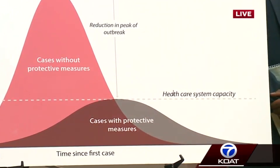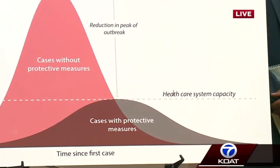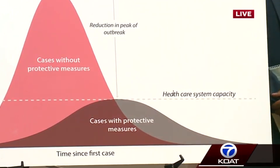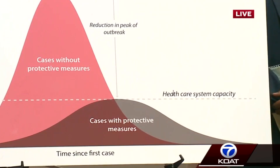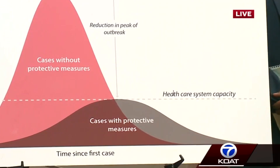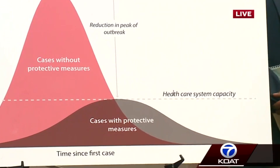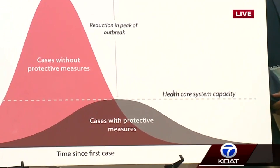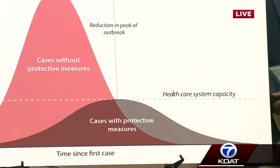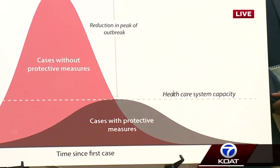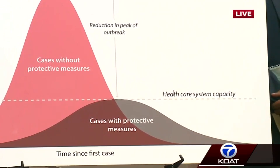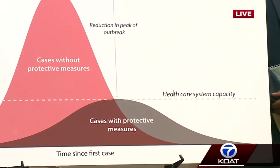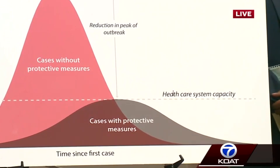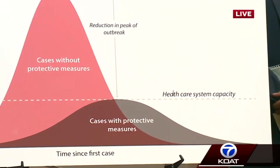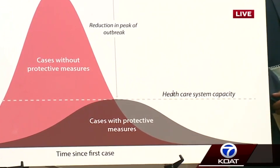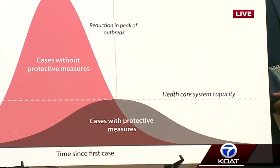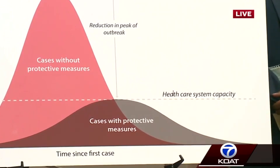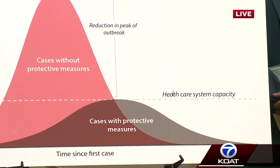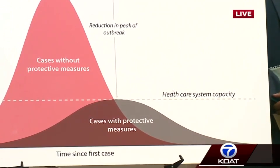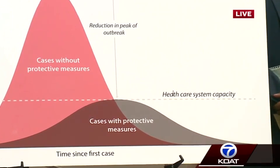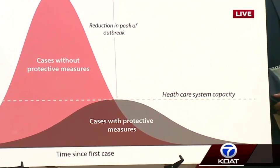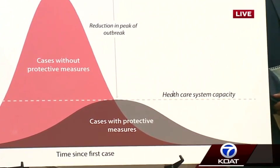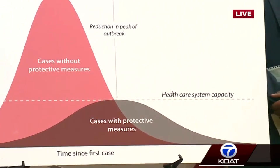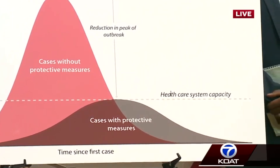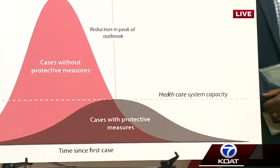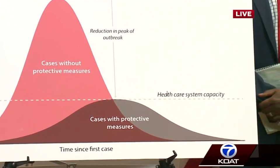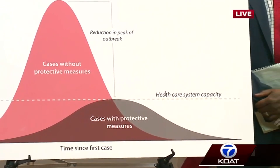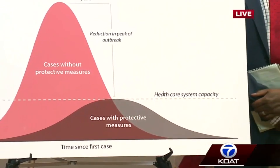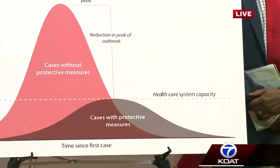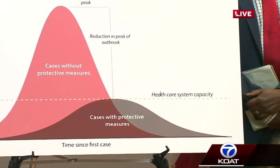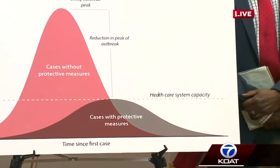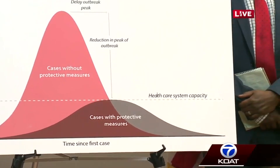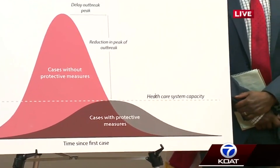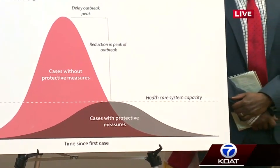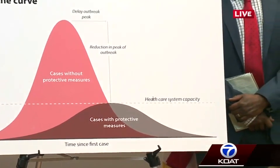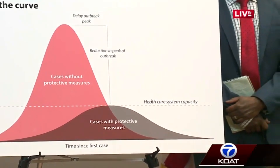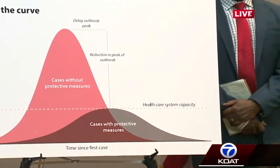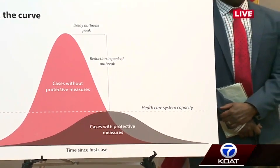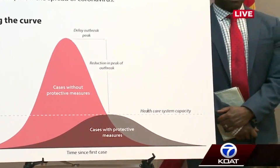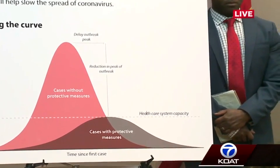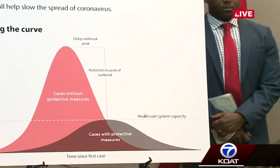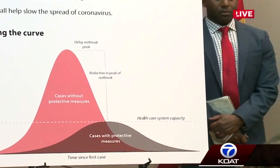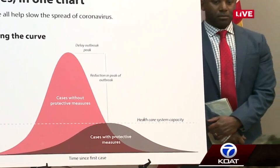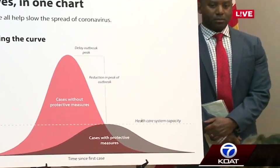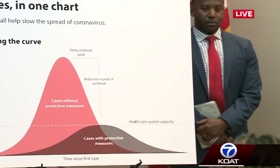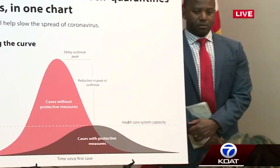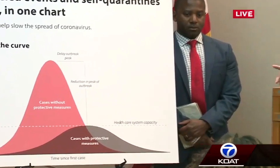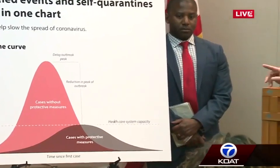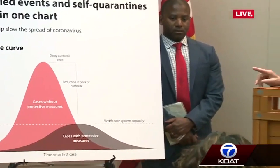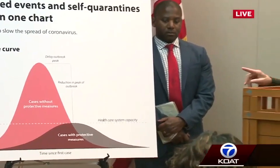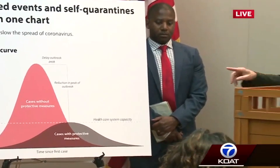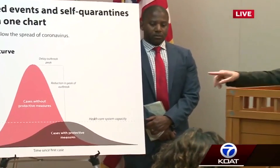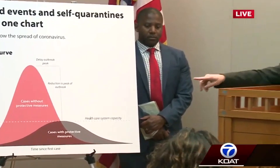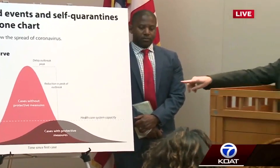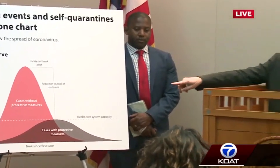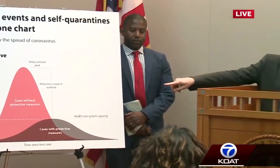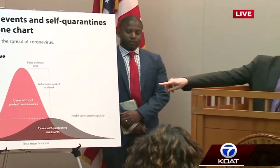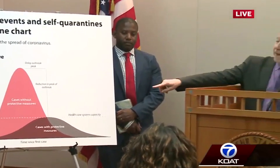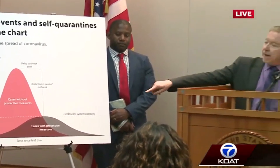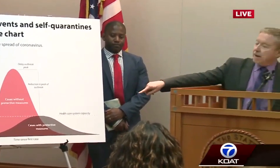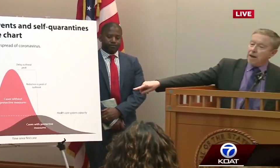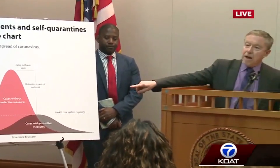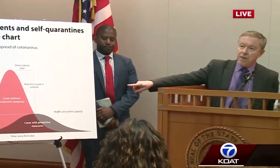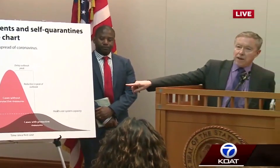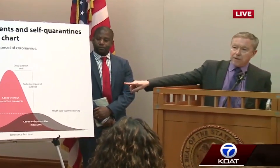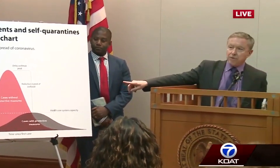but we're able to take care of everyone. The other thing you notice, and this is really, really important, because we're in